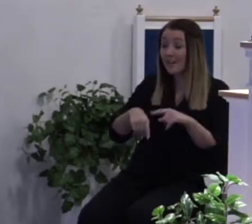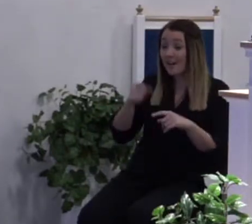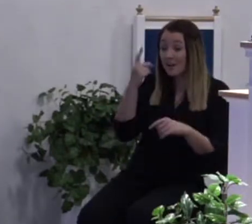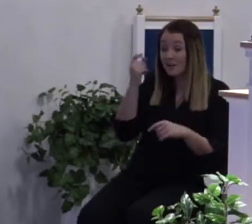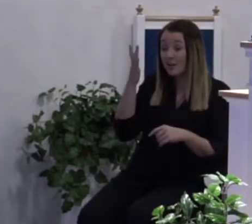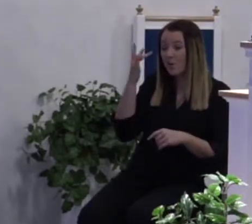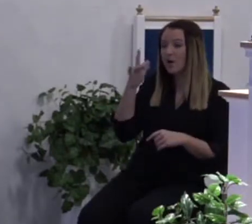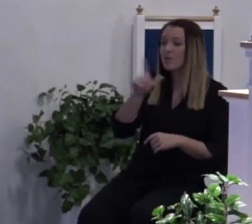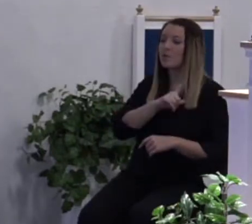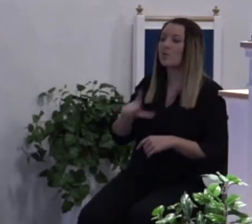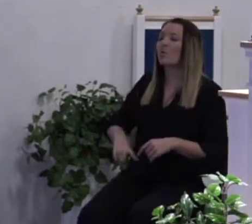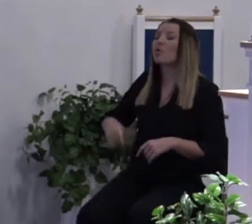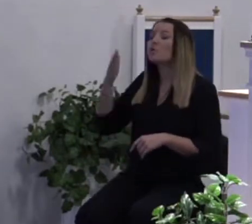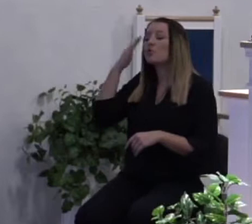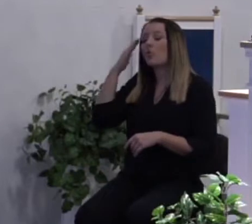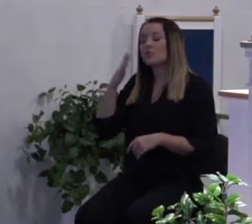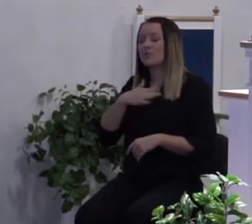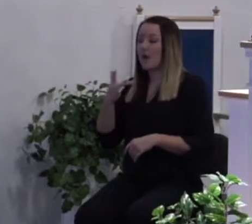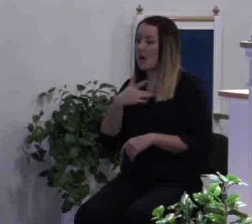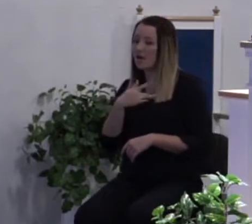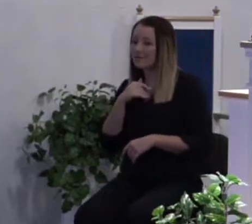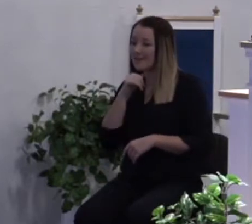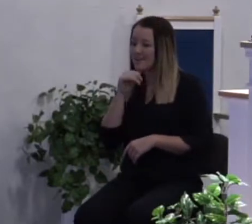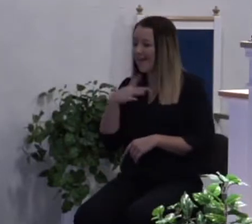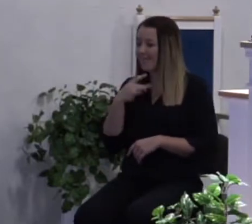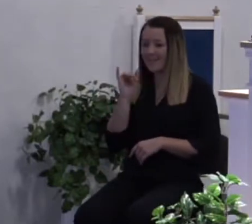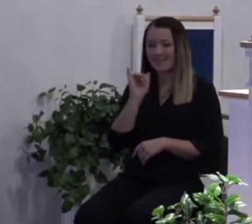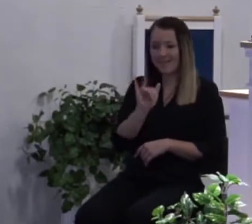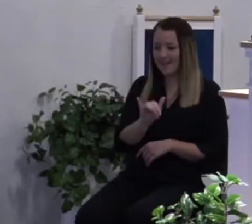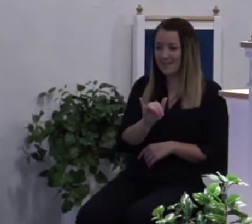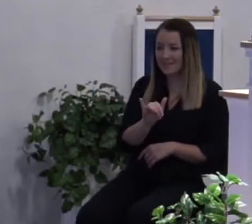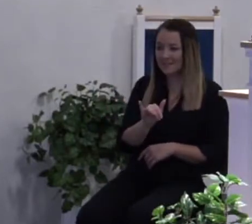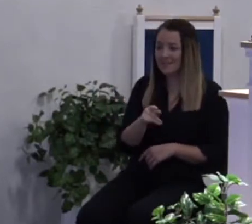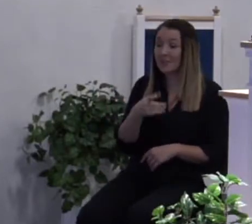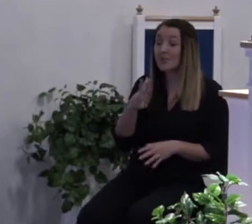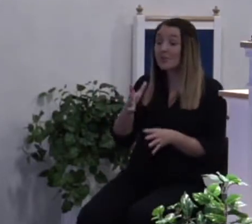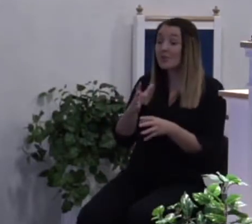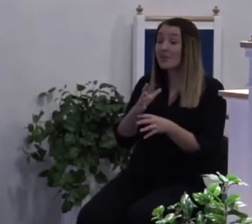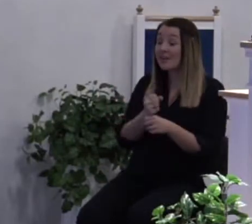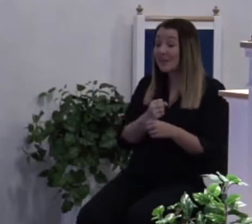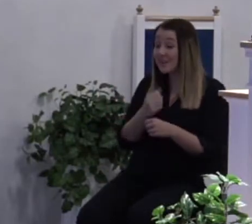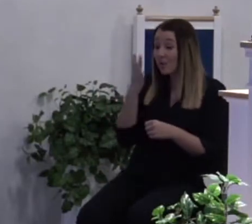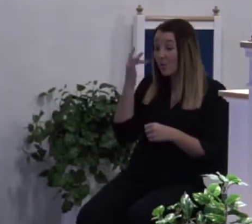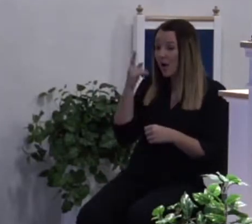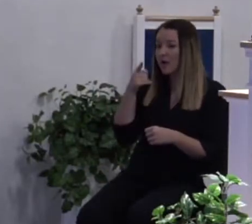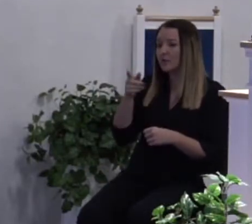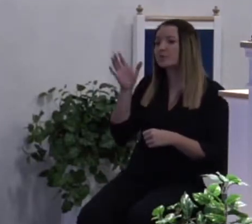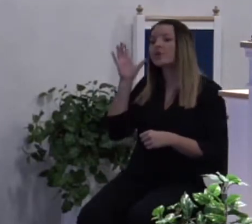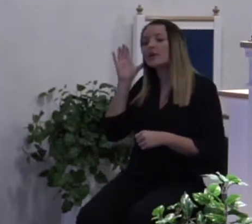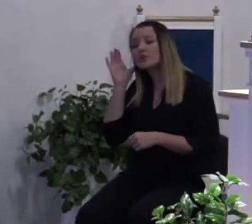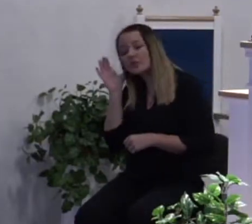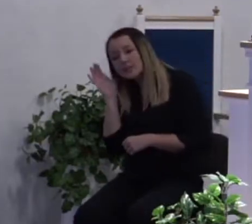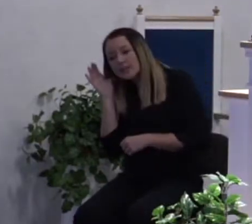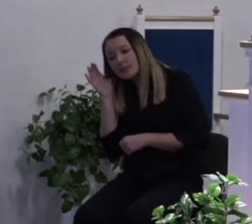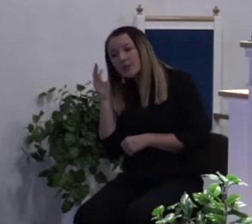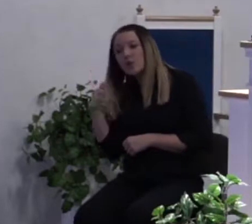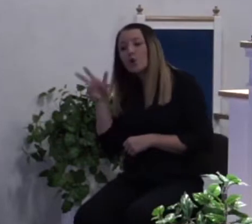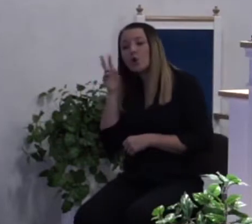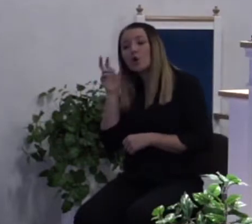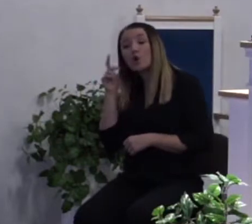my heart. It's not like that. You're going to get it because you inclined your ear and heard the word of the